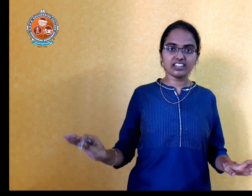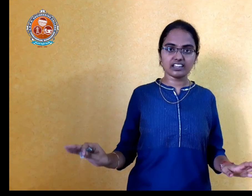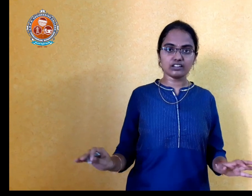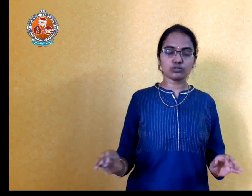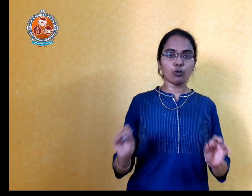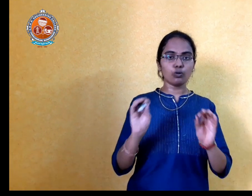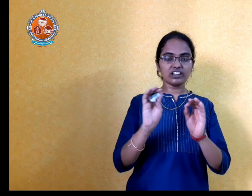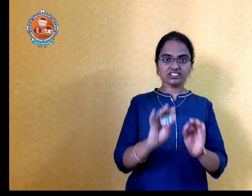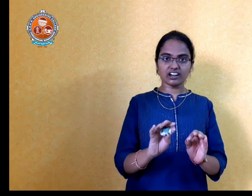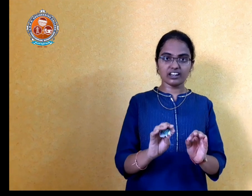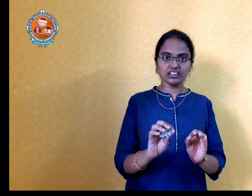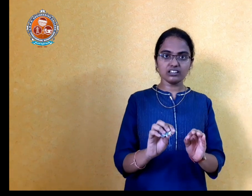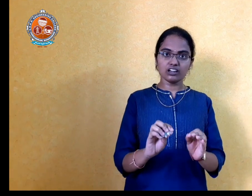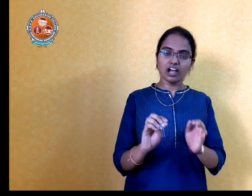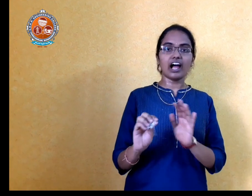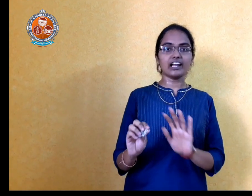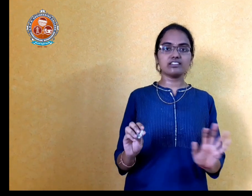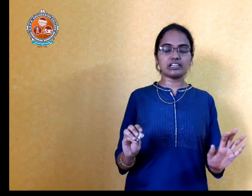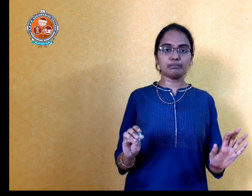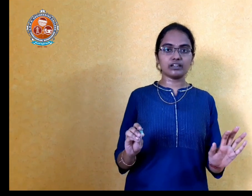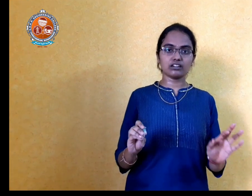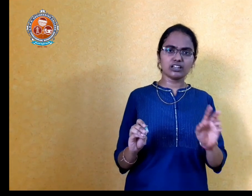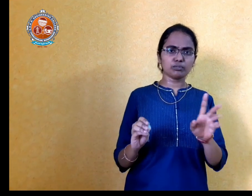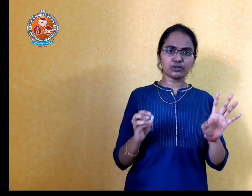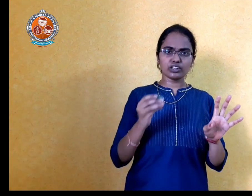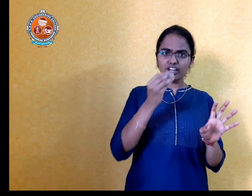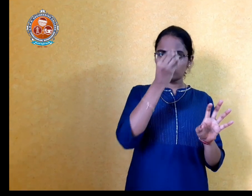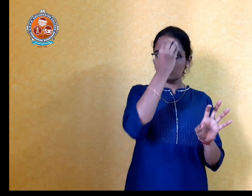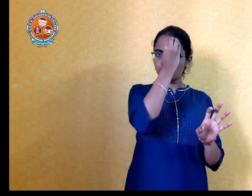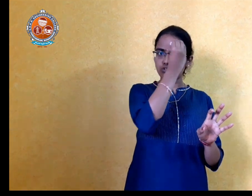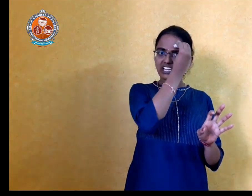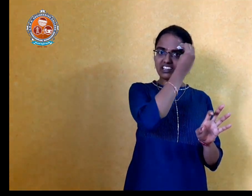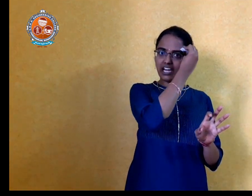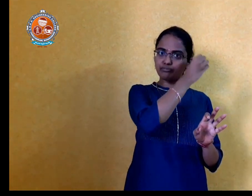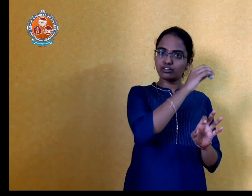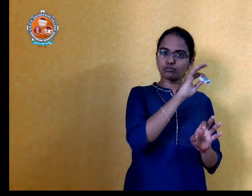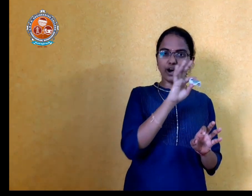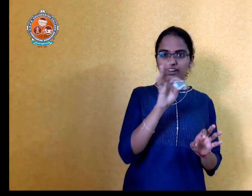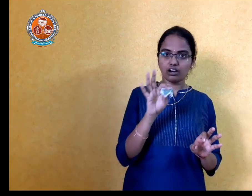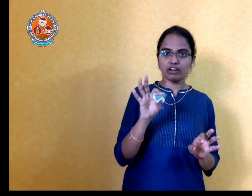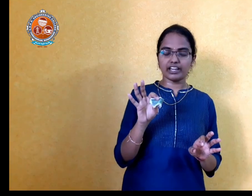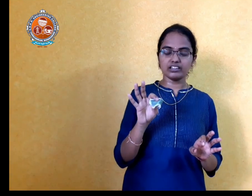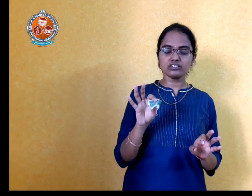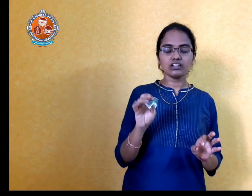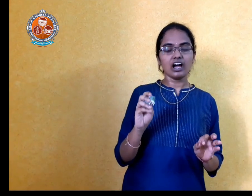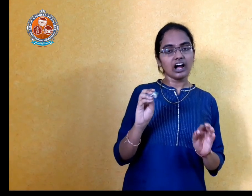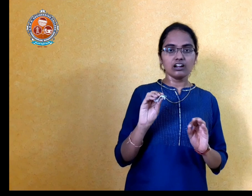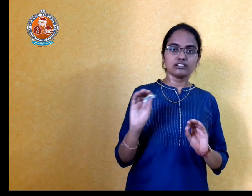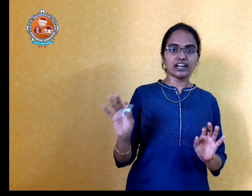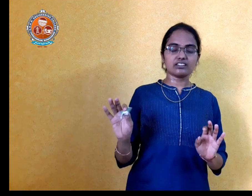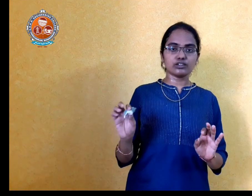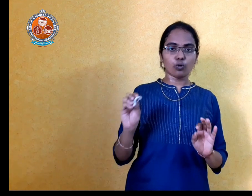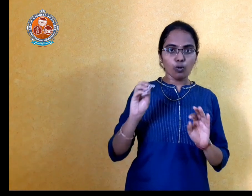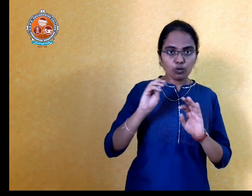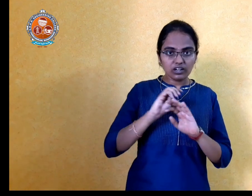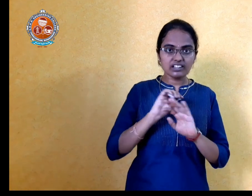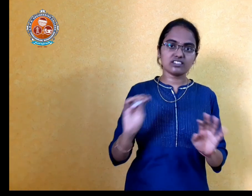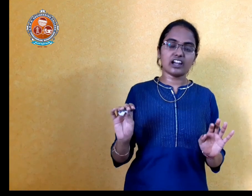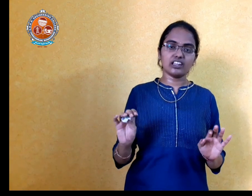else. Only studying and sleeping. In between, I used to take a nap for one hour, I guess. That's it. Only studying.